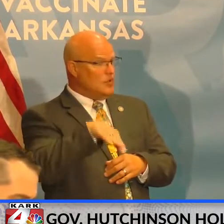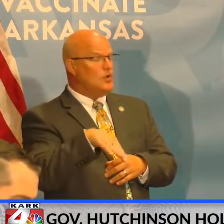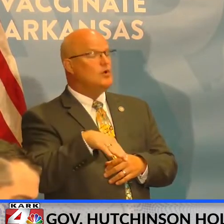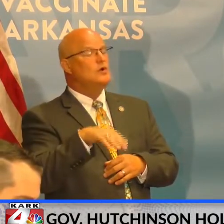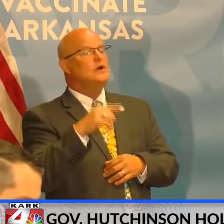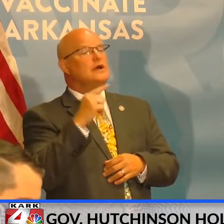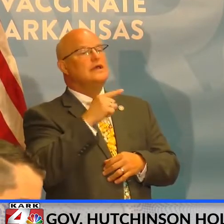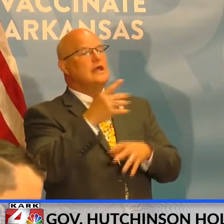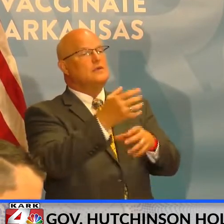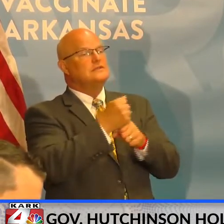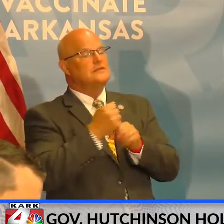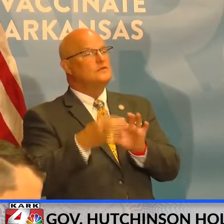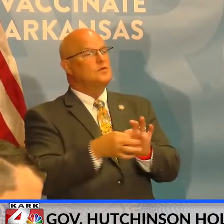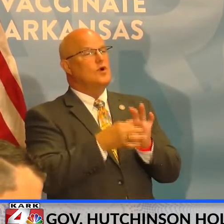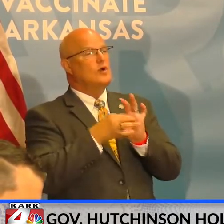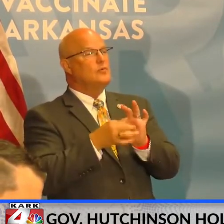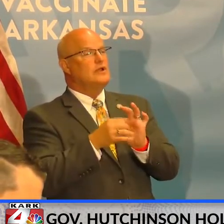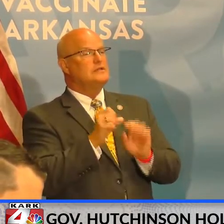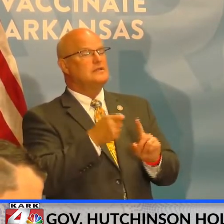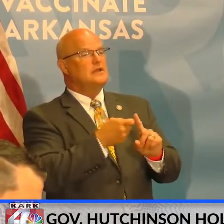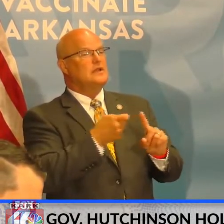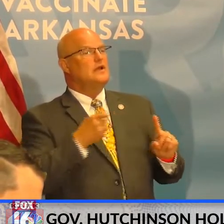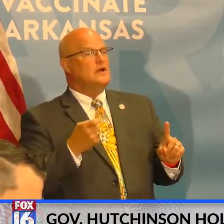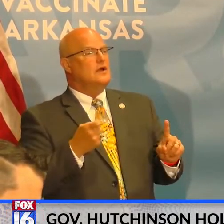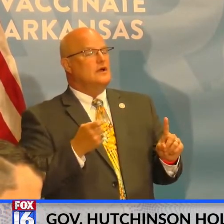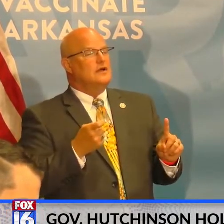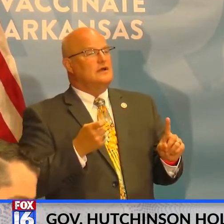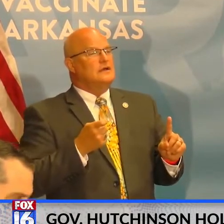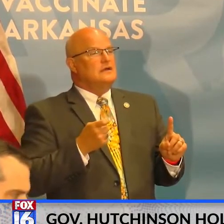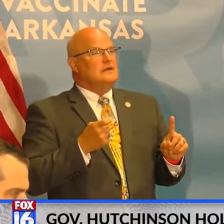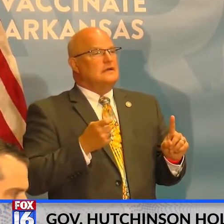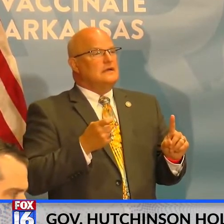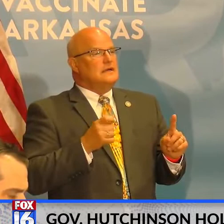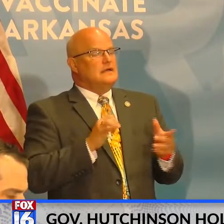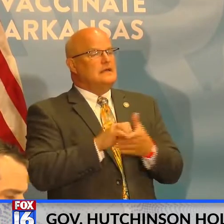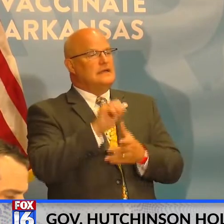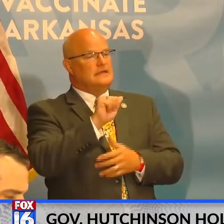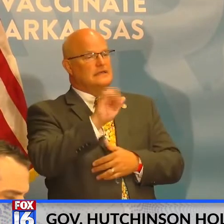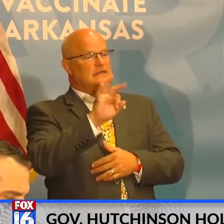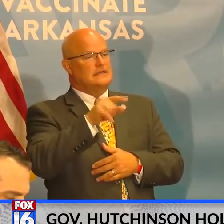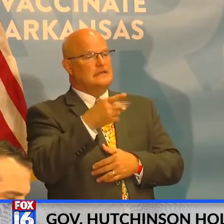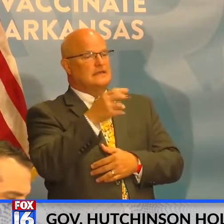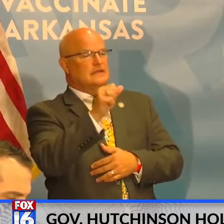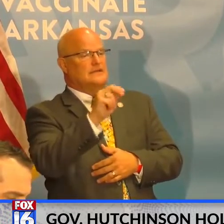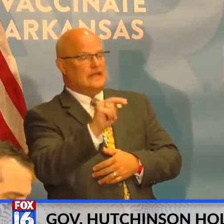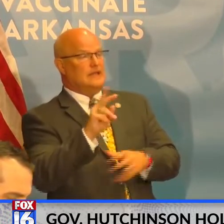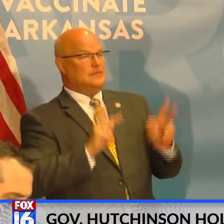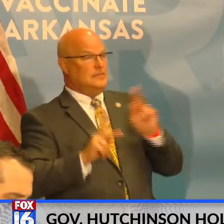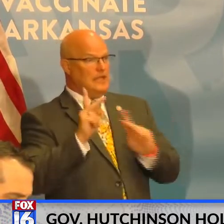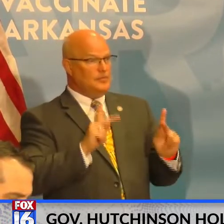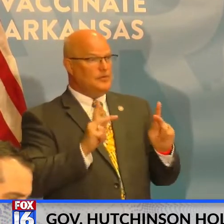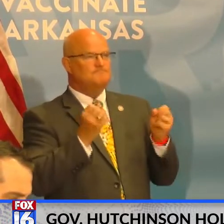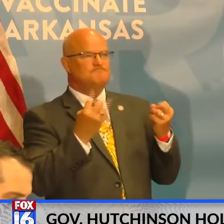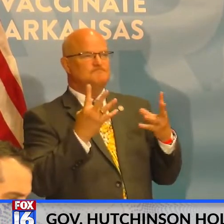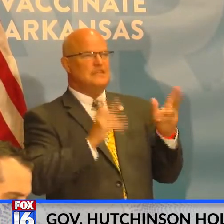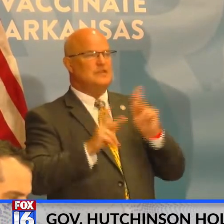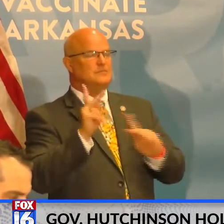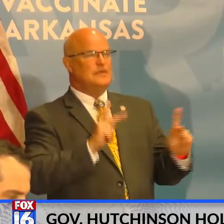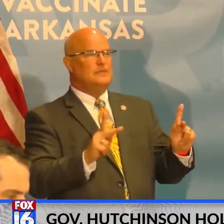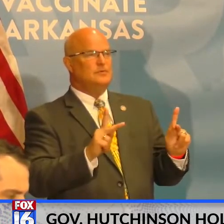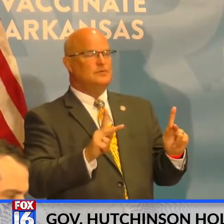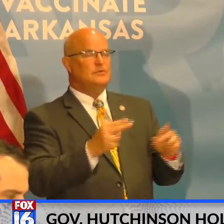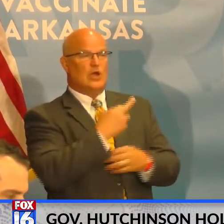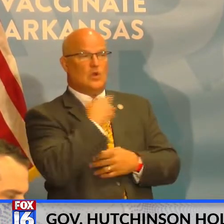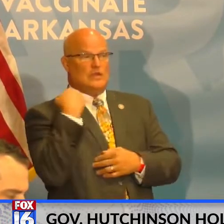the cooperation of the Afghan people, many of those who at great